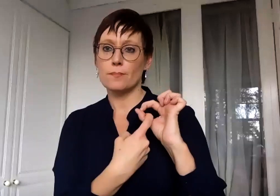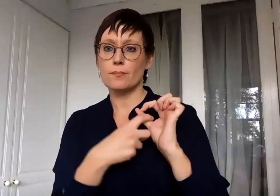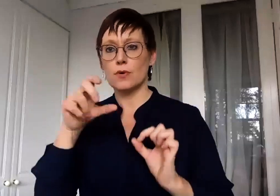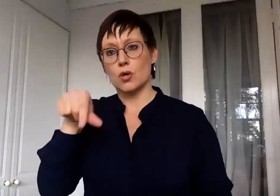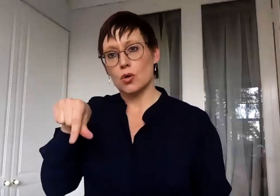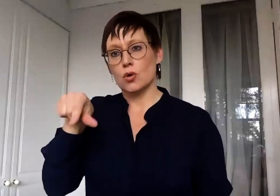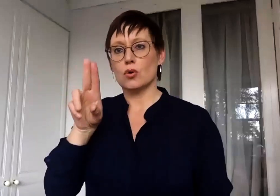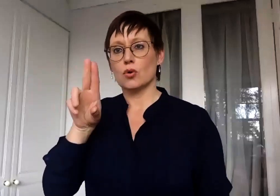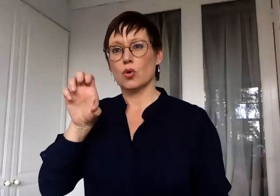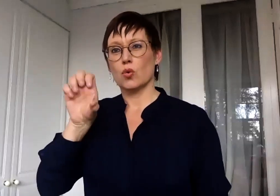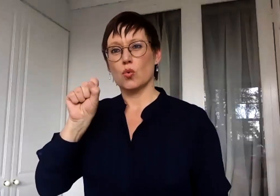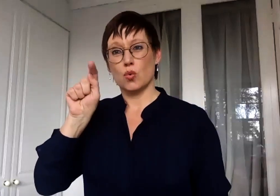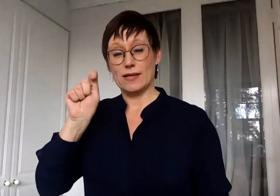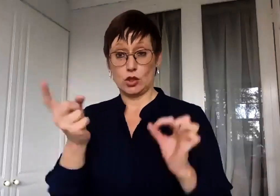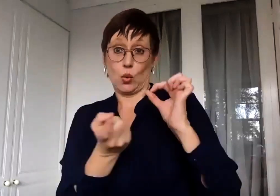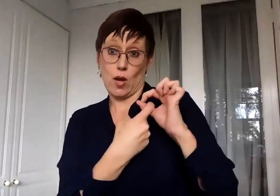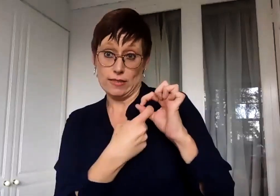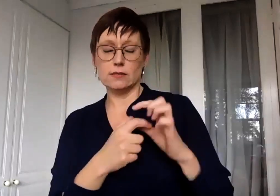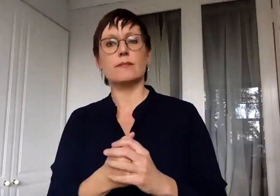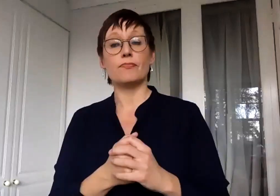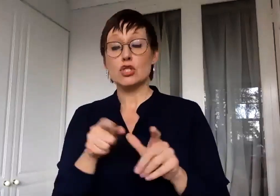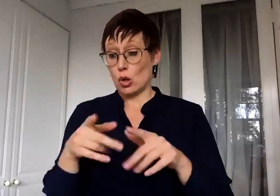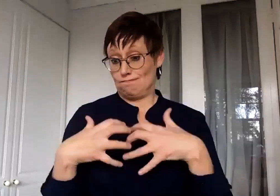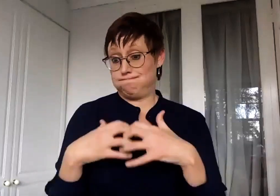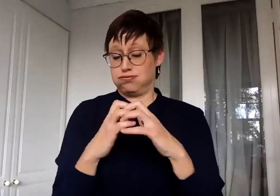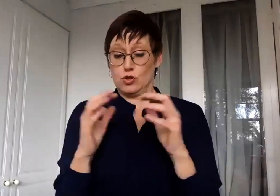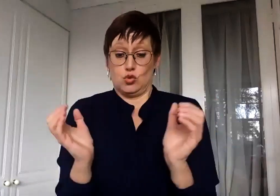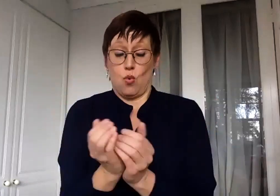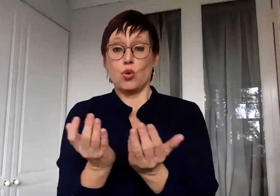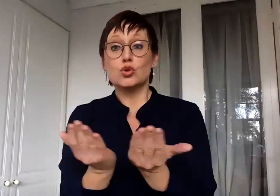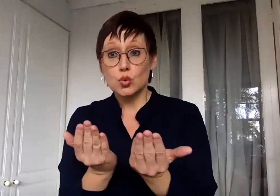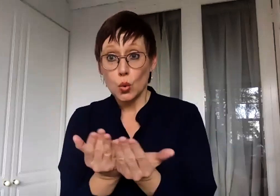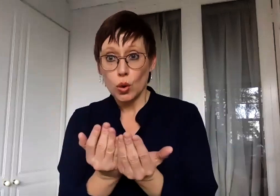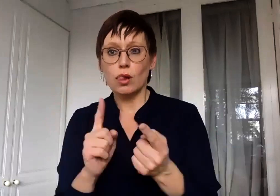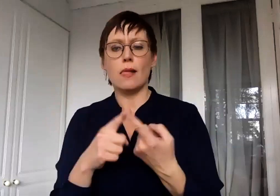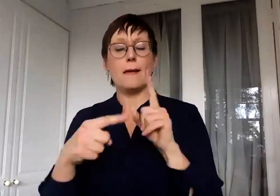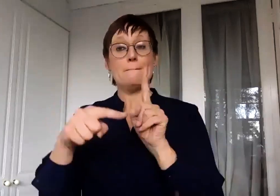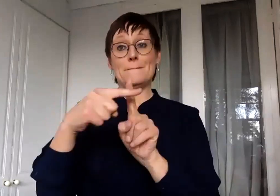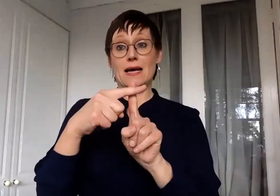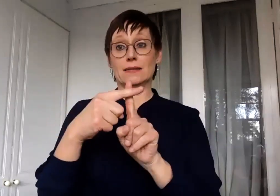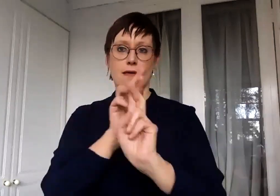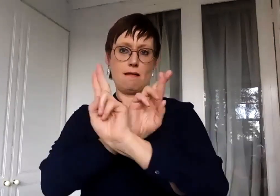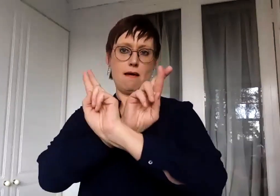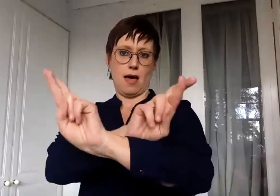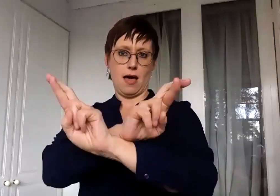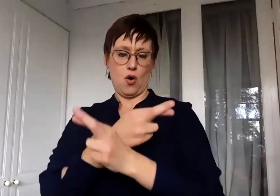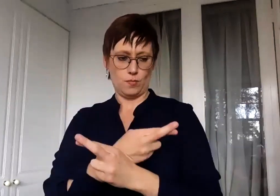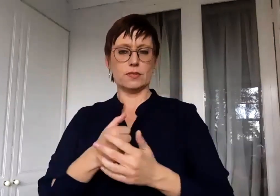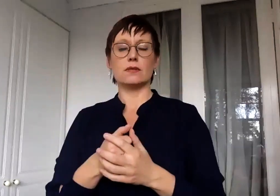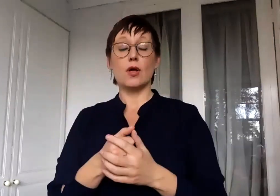And through the program that we'd worked with in High Hopes, which is an early intervention program, by the time the children got to school at three